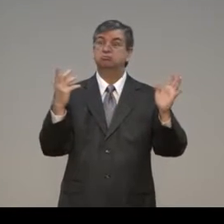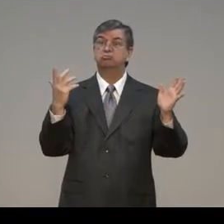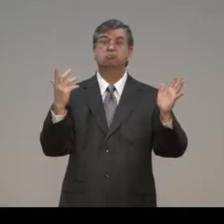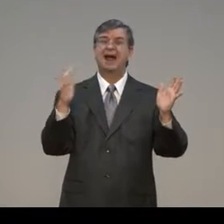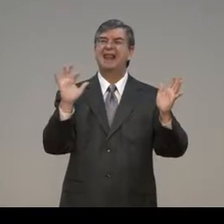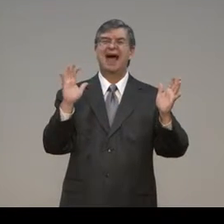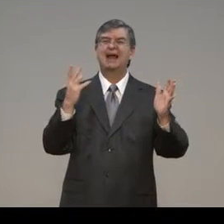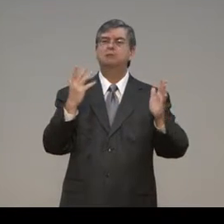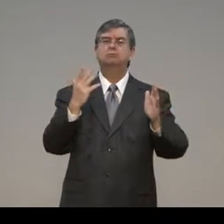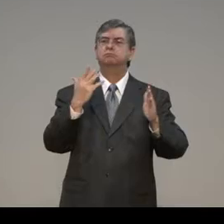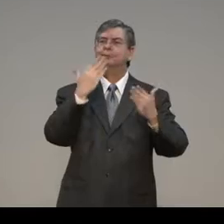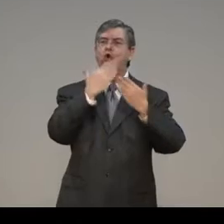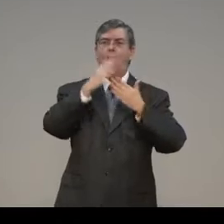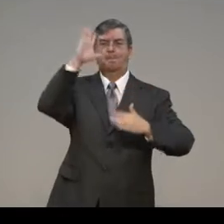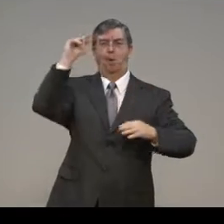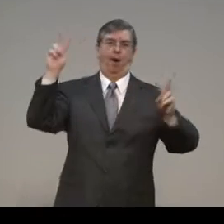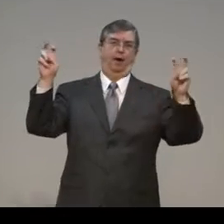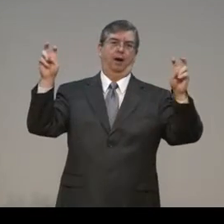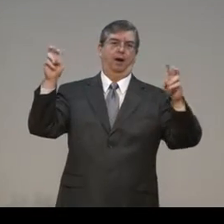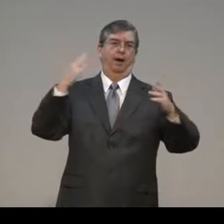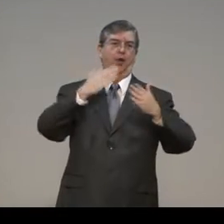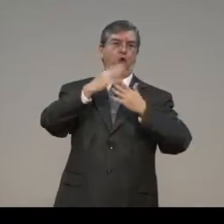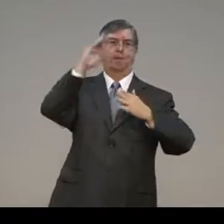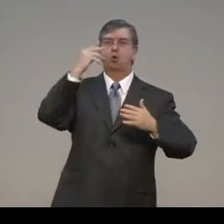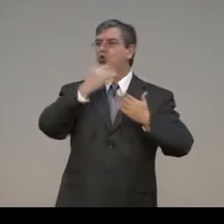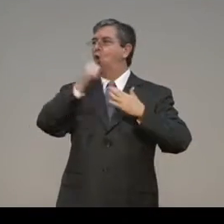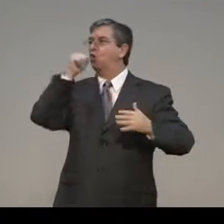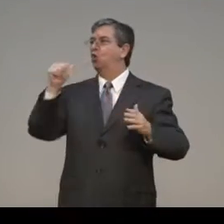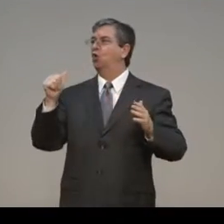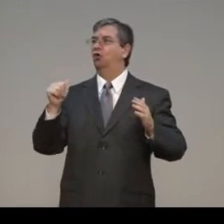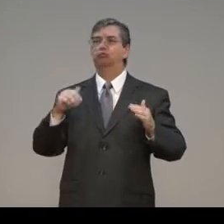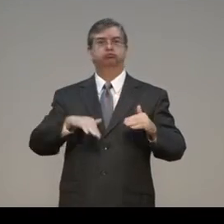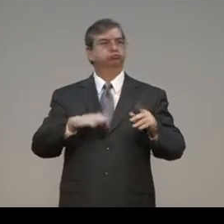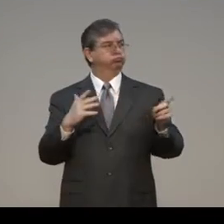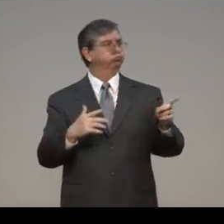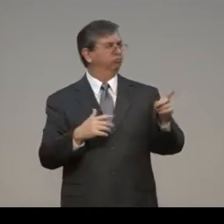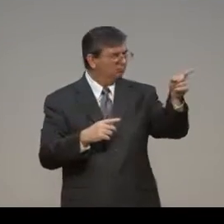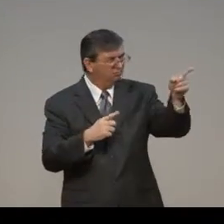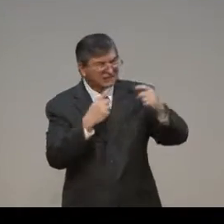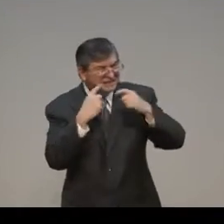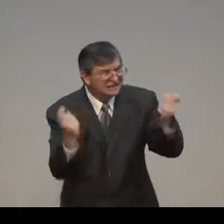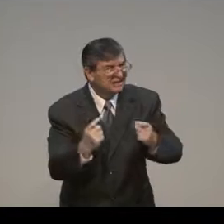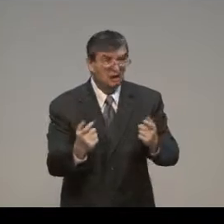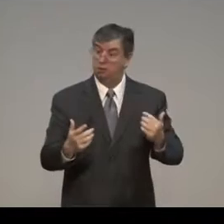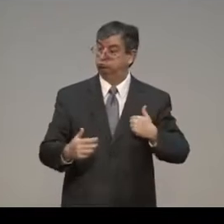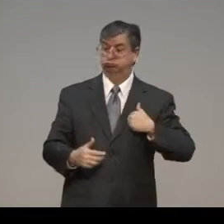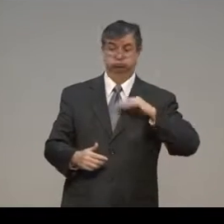There's some who've never drank in their life. They've never done anything with drugs.